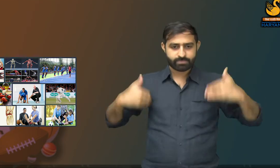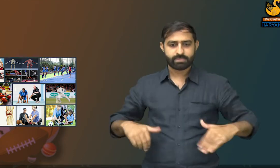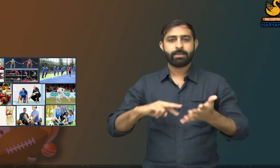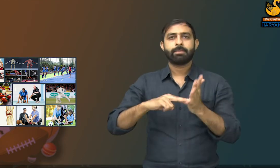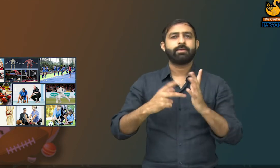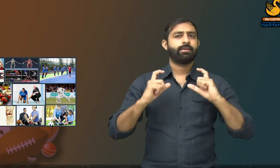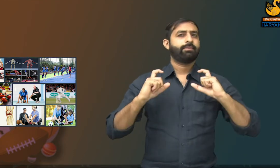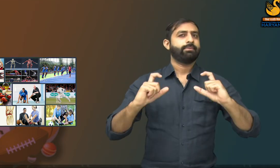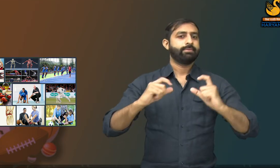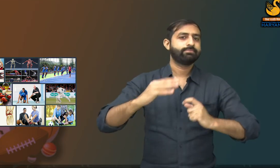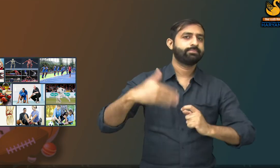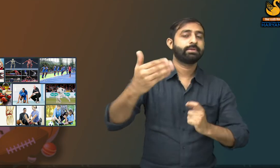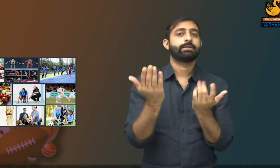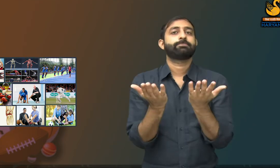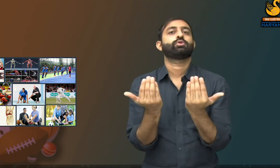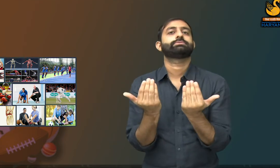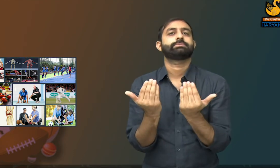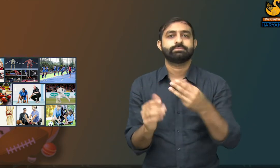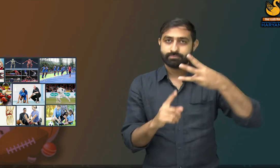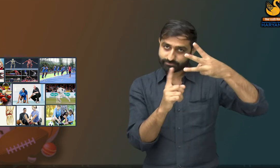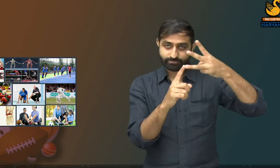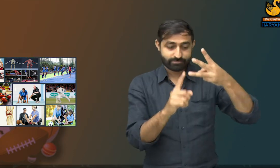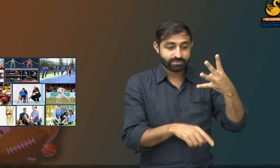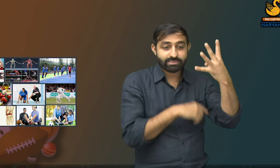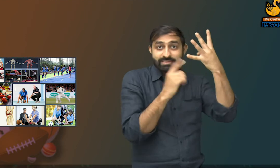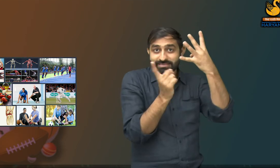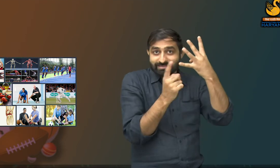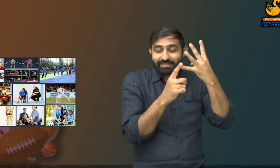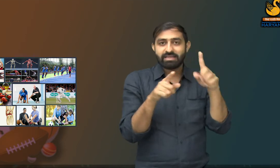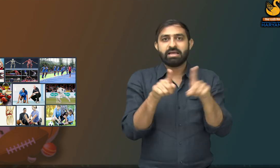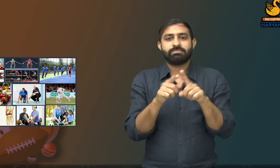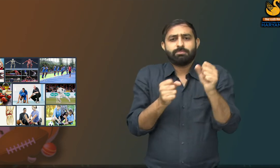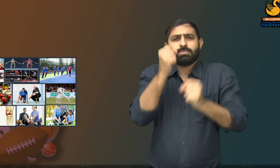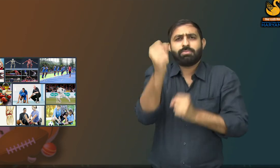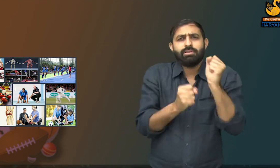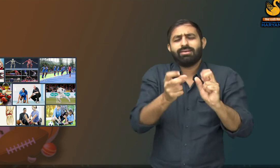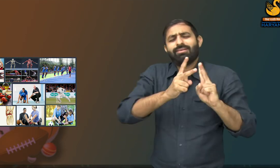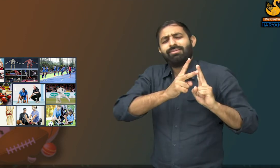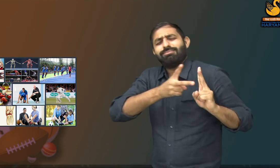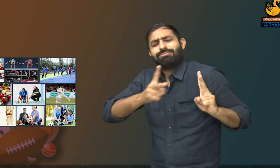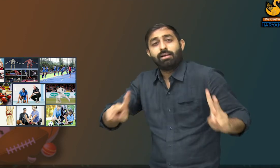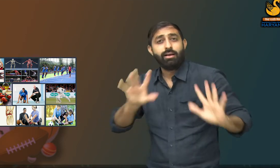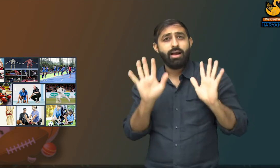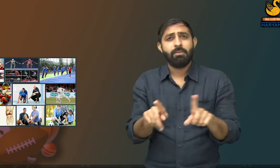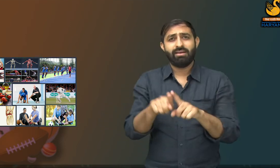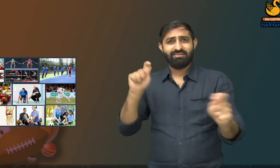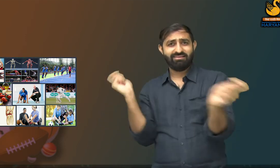health which help them to take proper care of their body. Players and sportsmen endure injuries